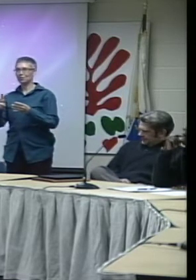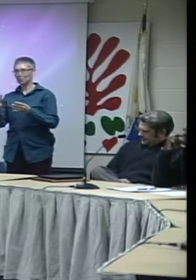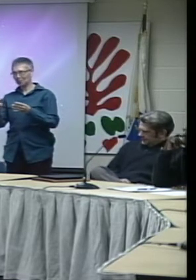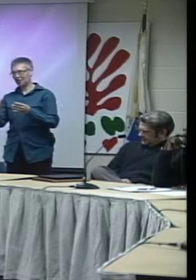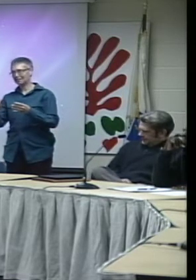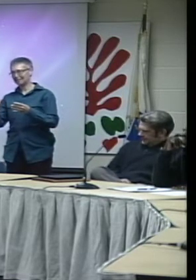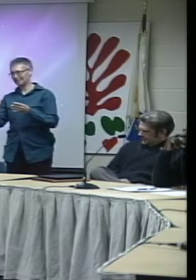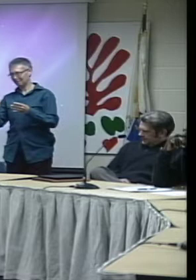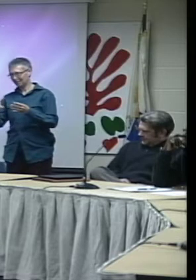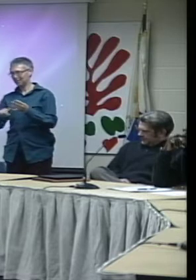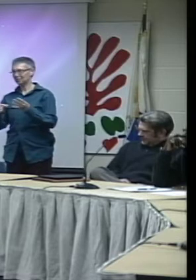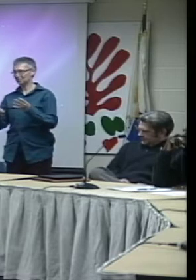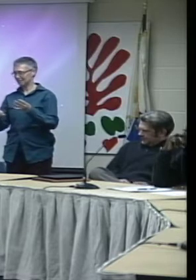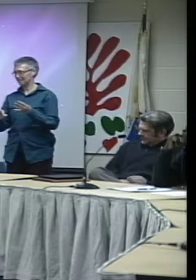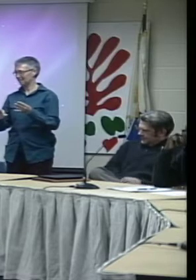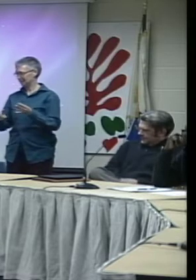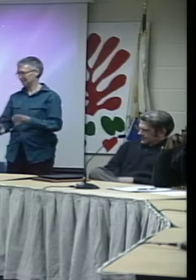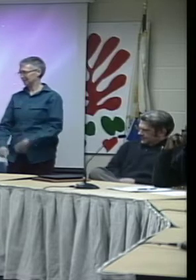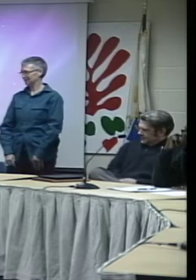Greenfield, Westfield.